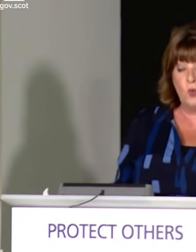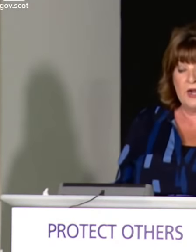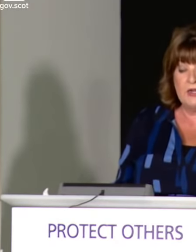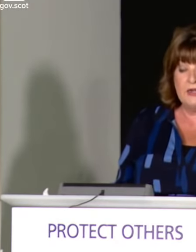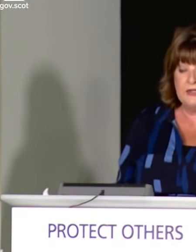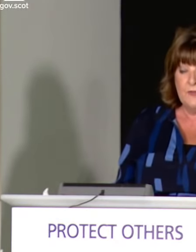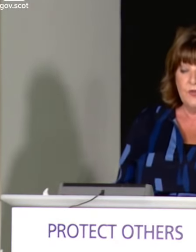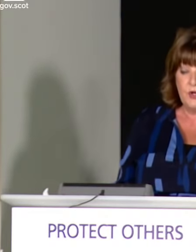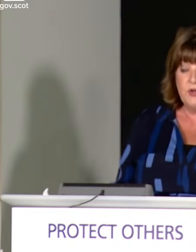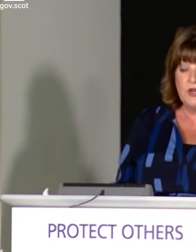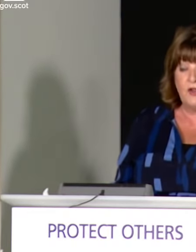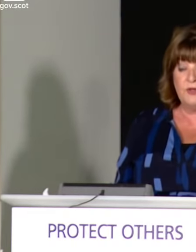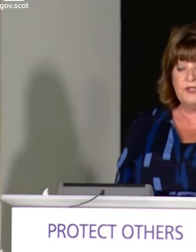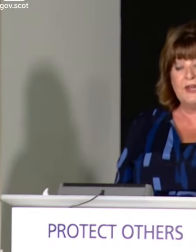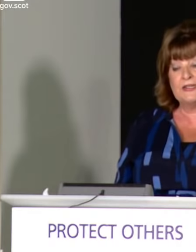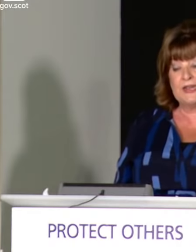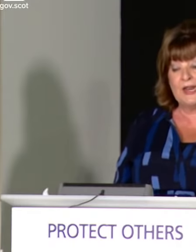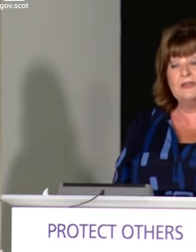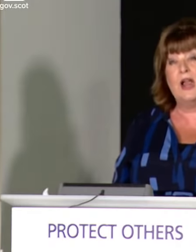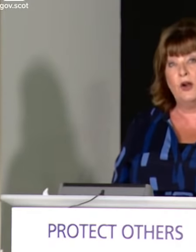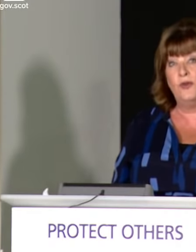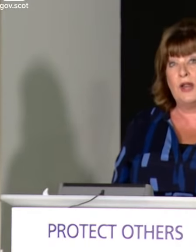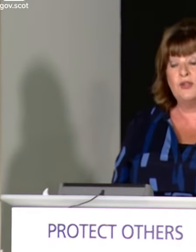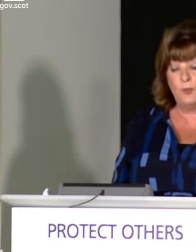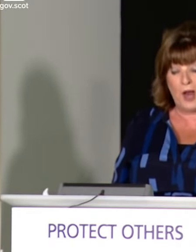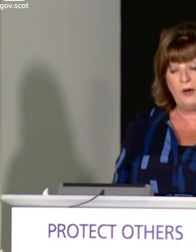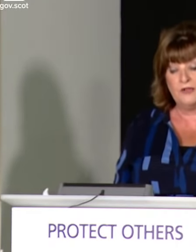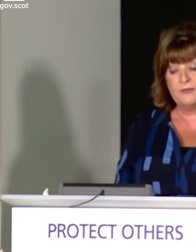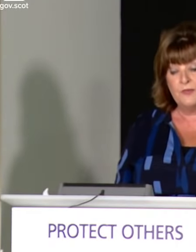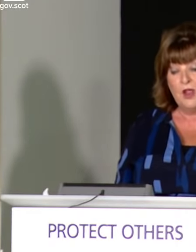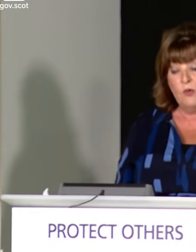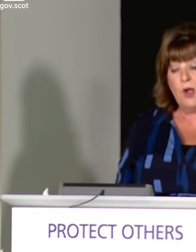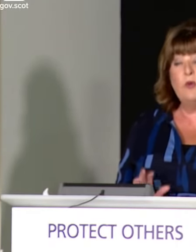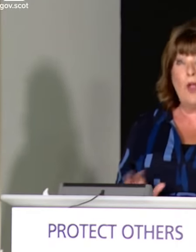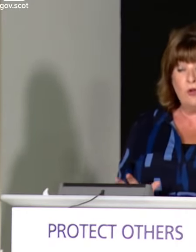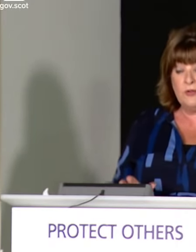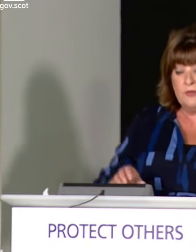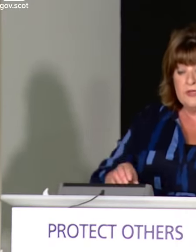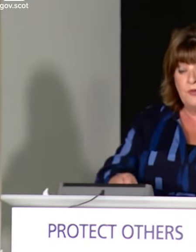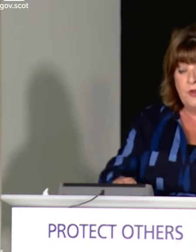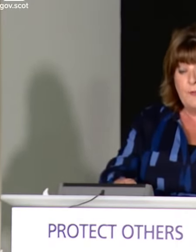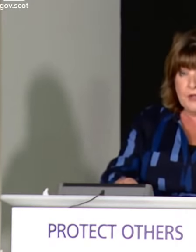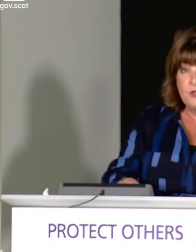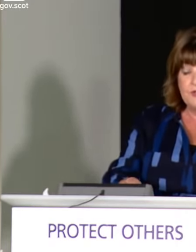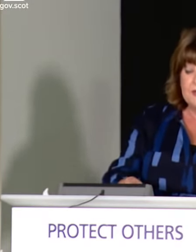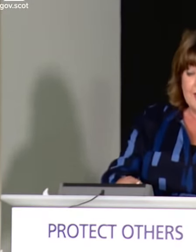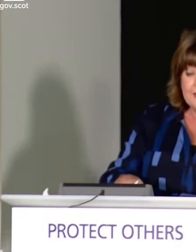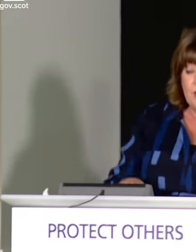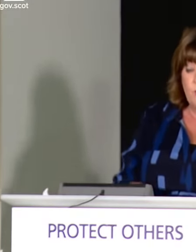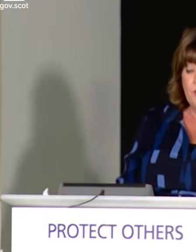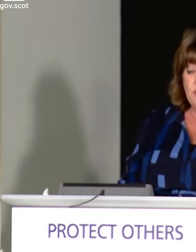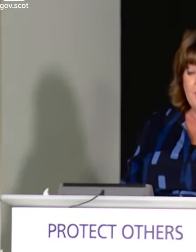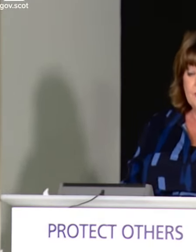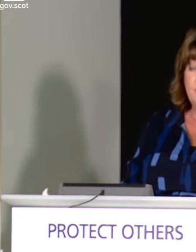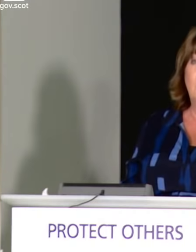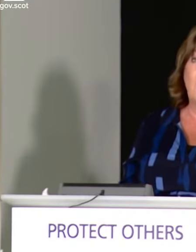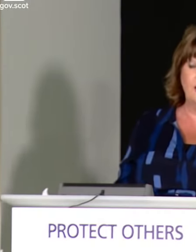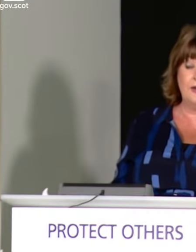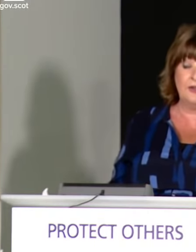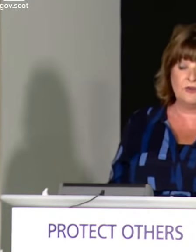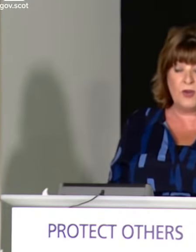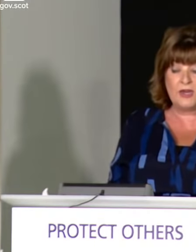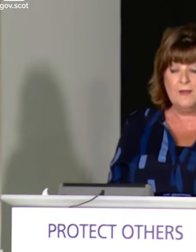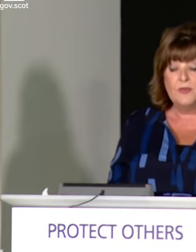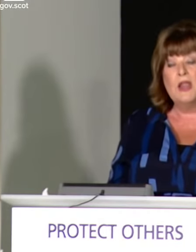to do so, we need the UK Government to extend our financial powers. While we welcome some of the measures set out by the Chancellor